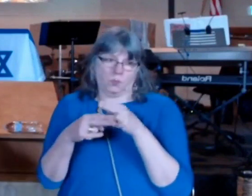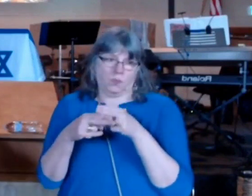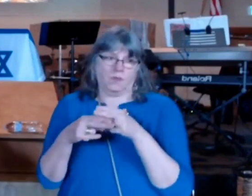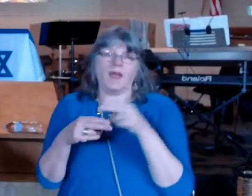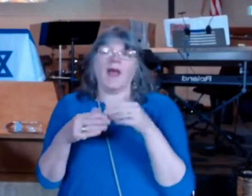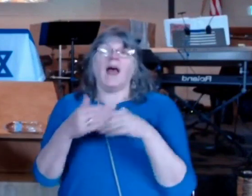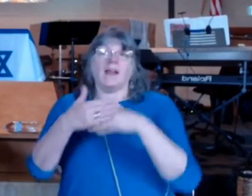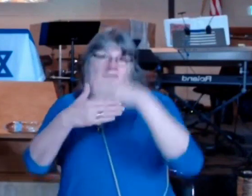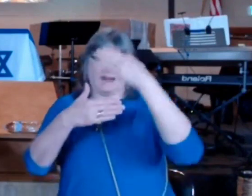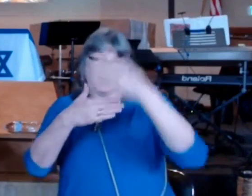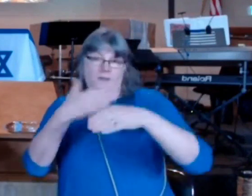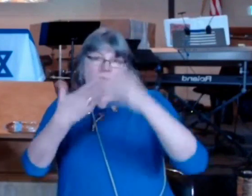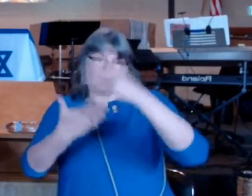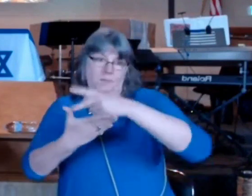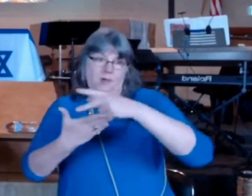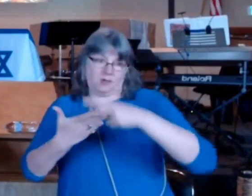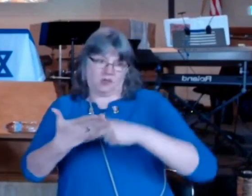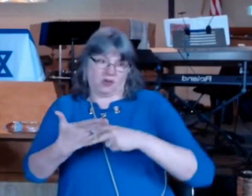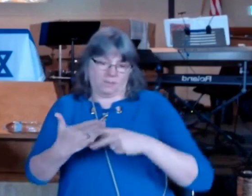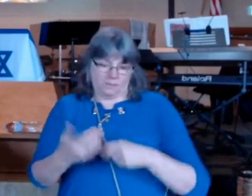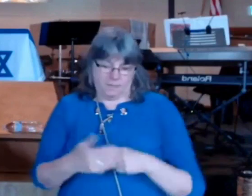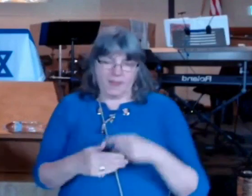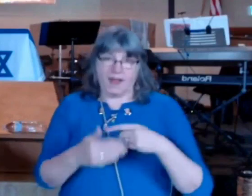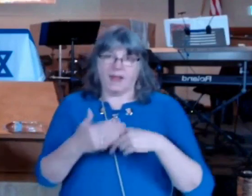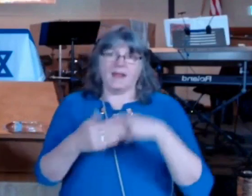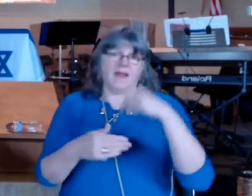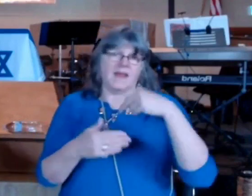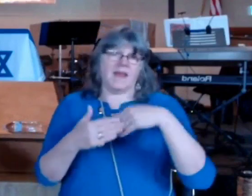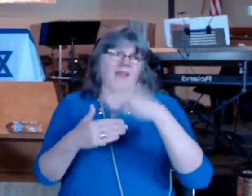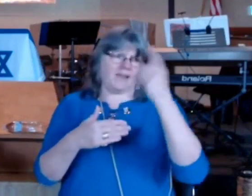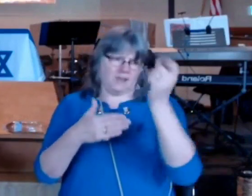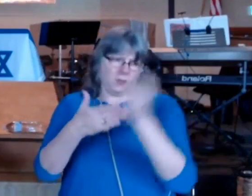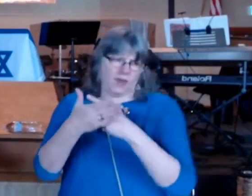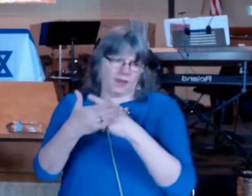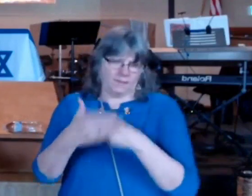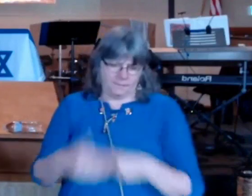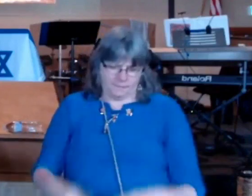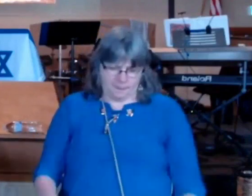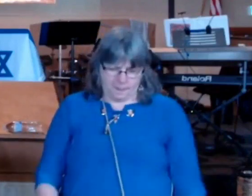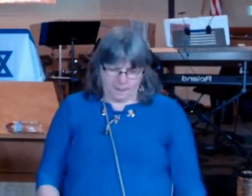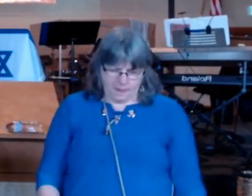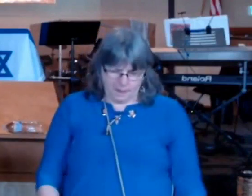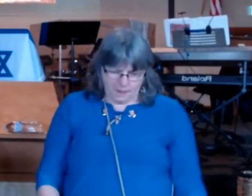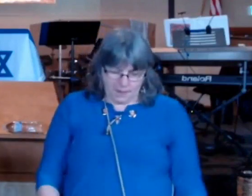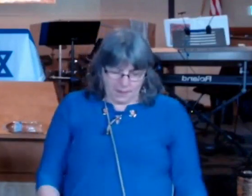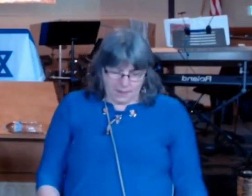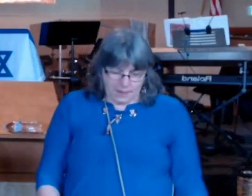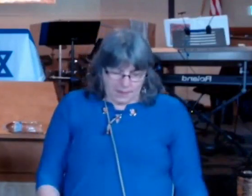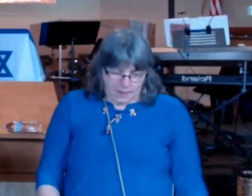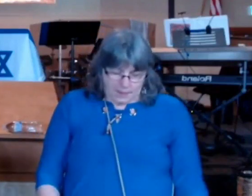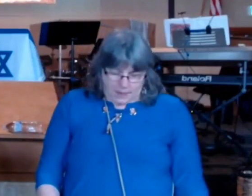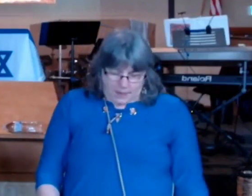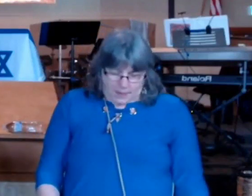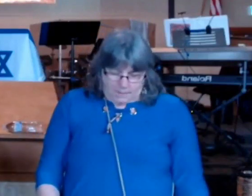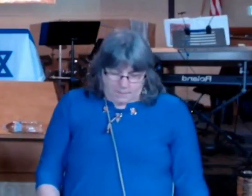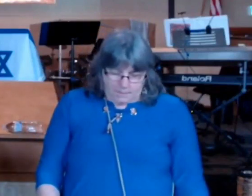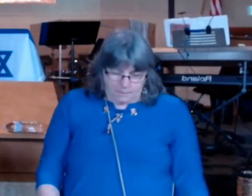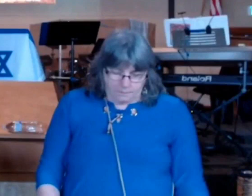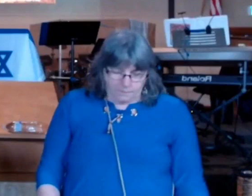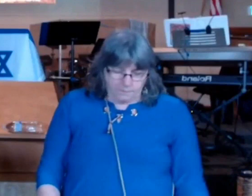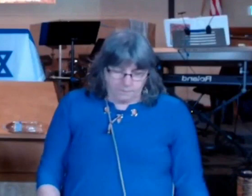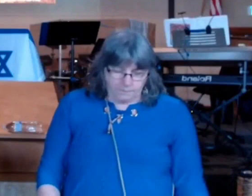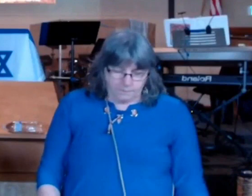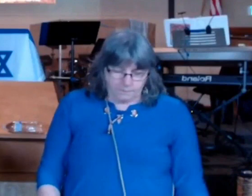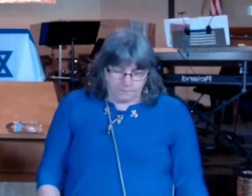it's used in different ways in our language we use it to describe a person a persona non